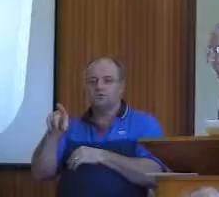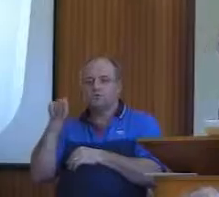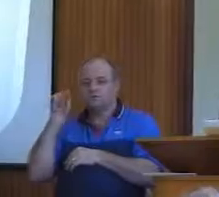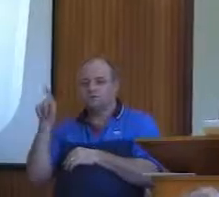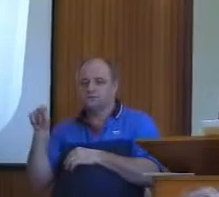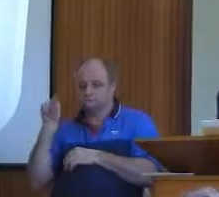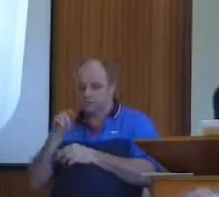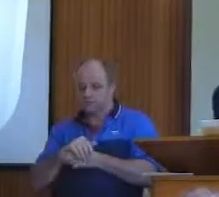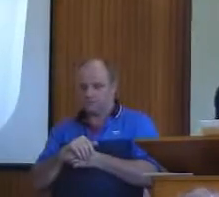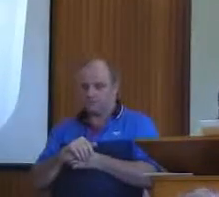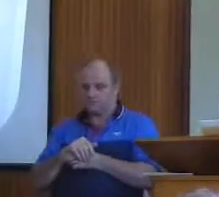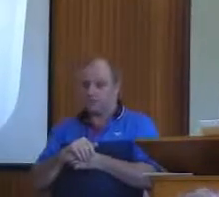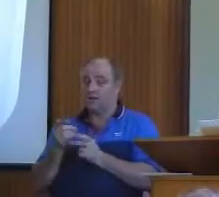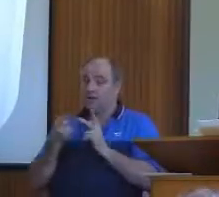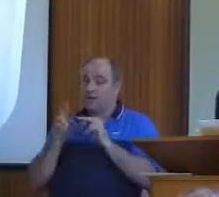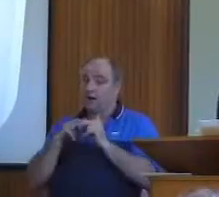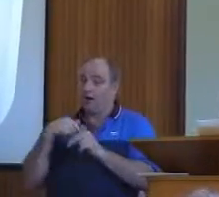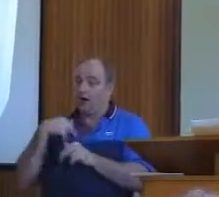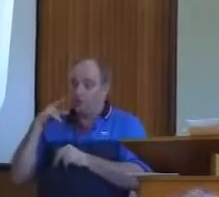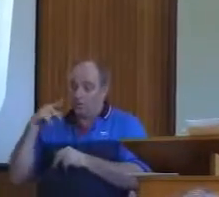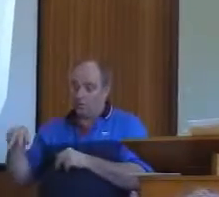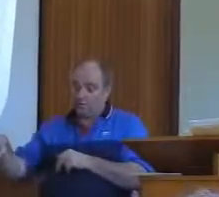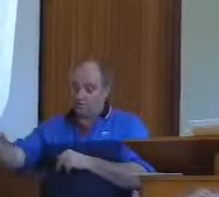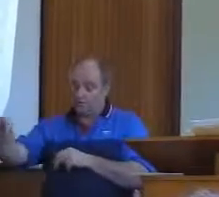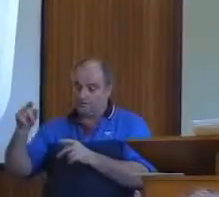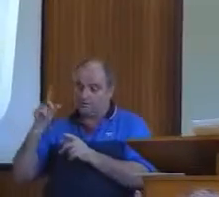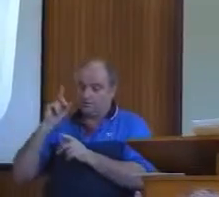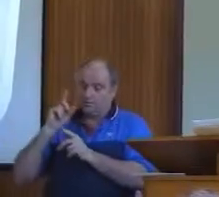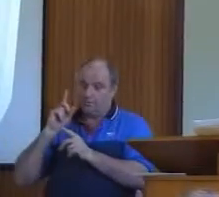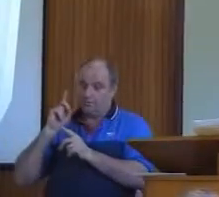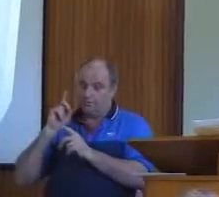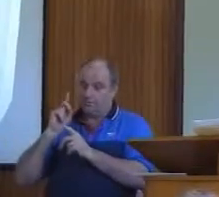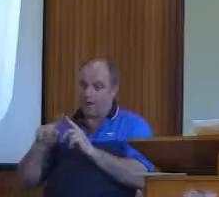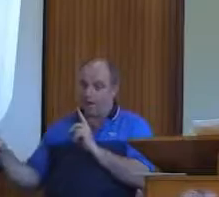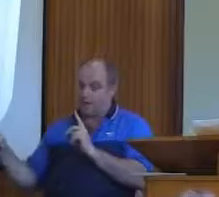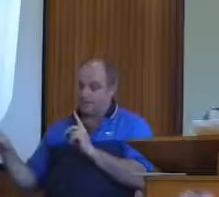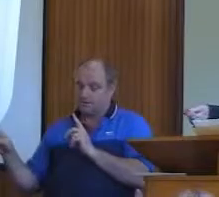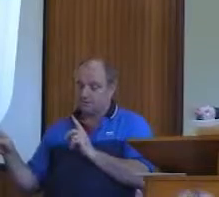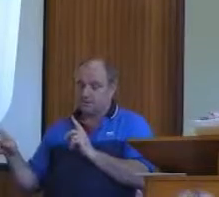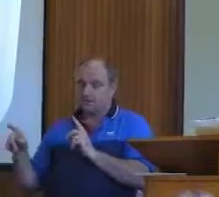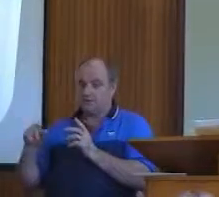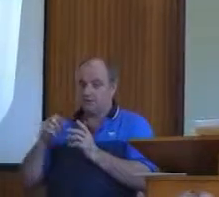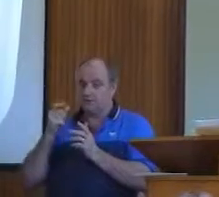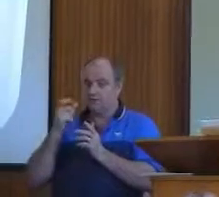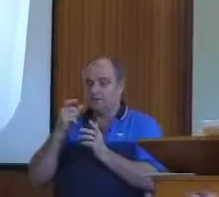put my nose in the air and walk past it, I grab it. And naturally, put it into the collection on Sunday.